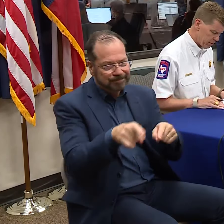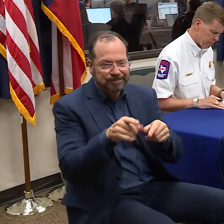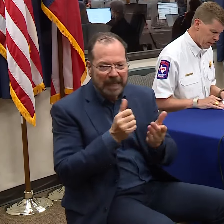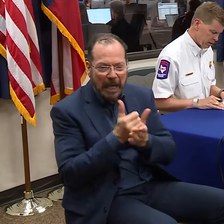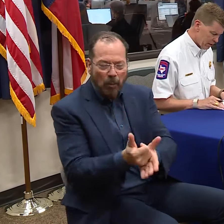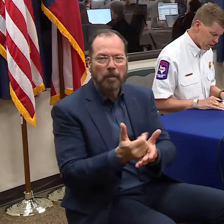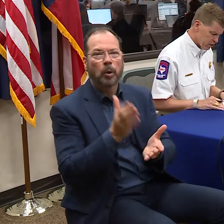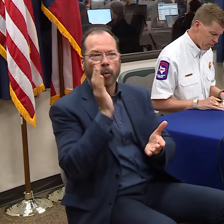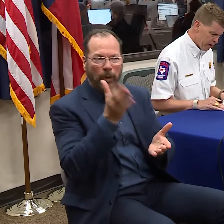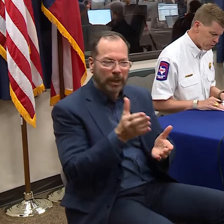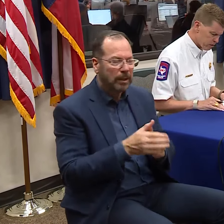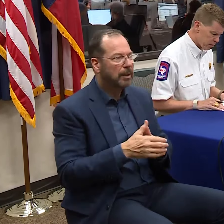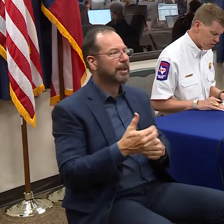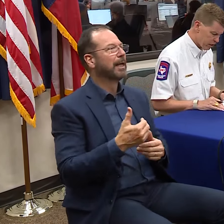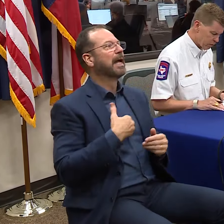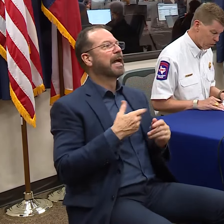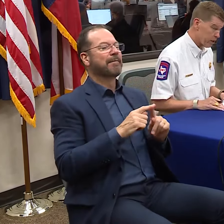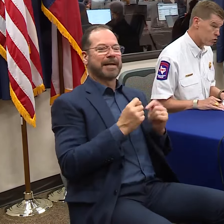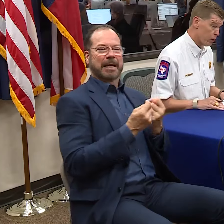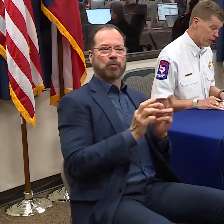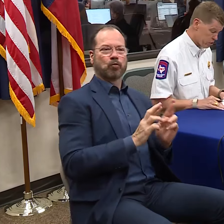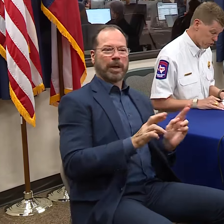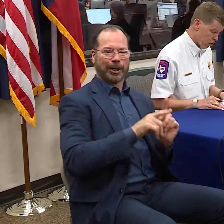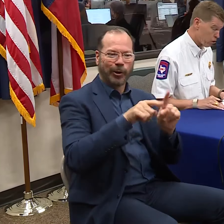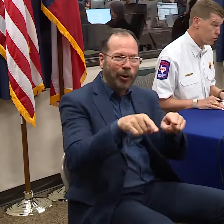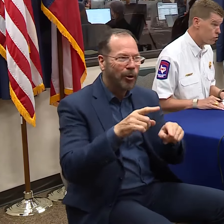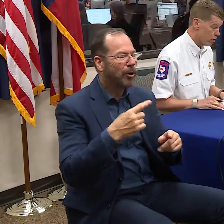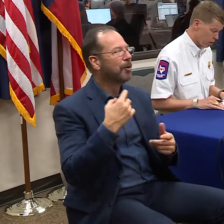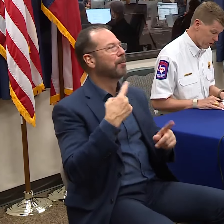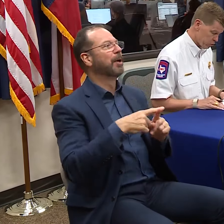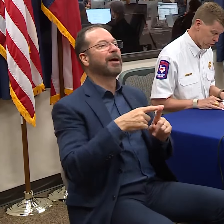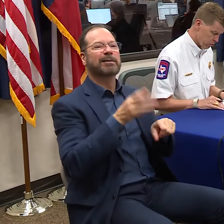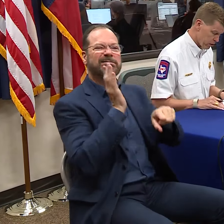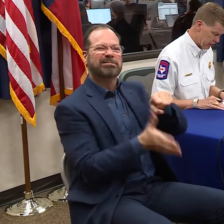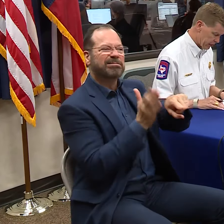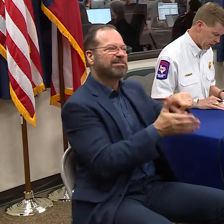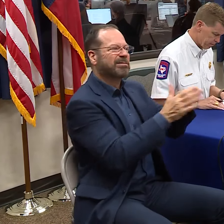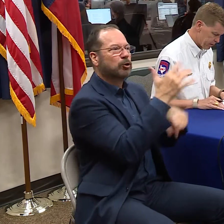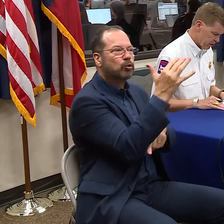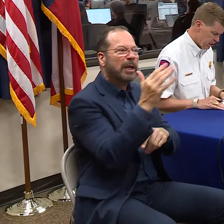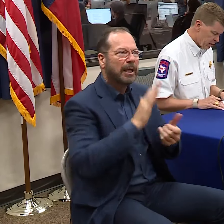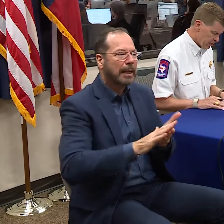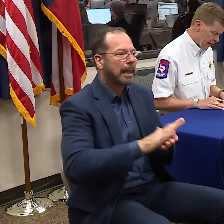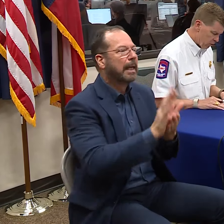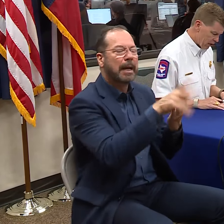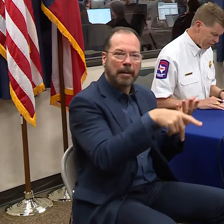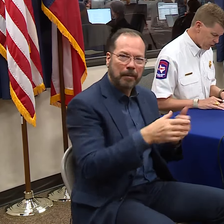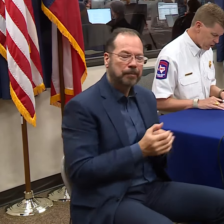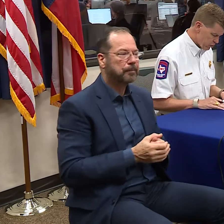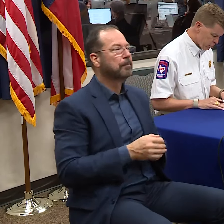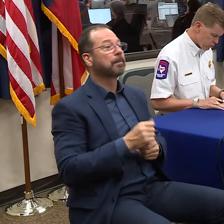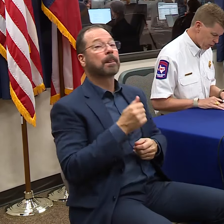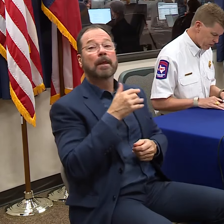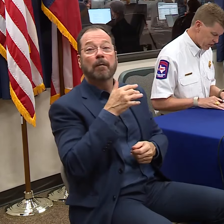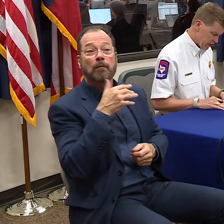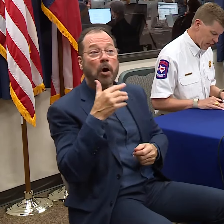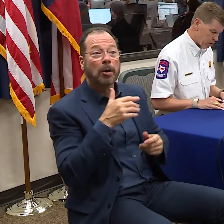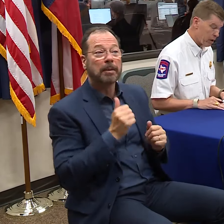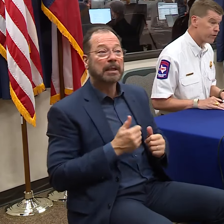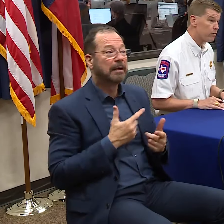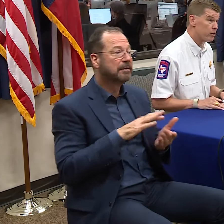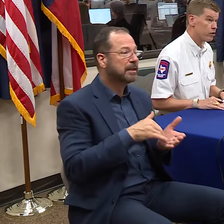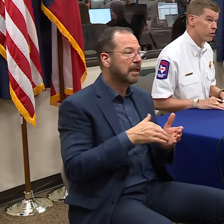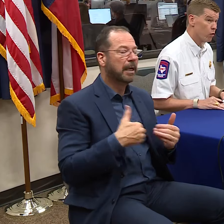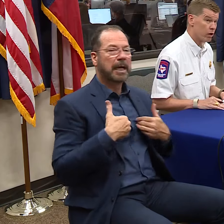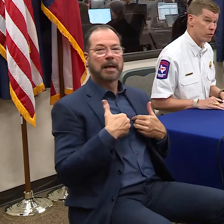impacted. They have incident management teams available, as well as saw crews to help us with debris cleanup. The AgriLife Extension Service and